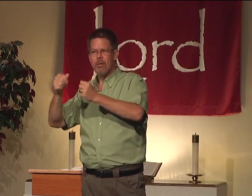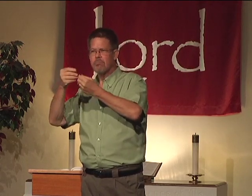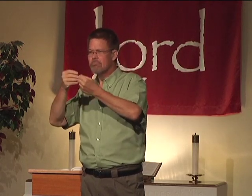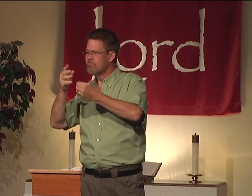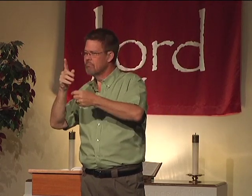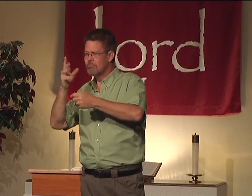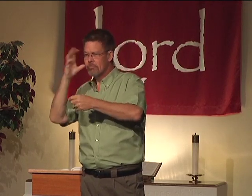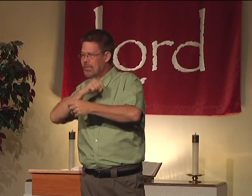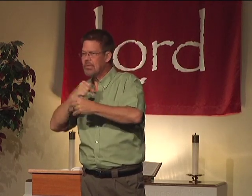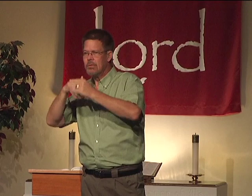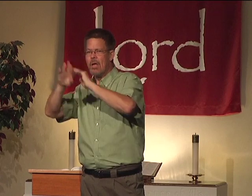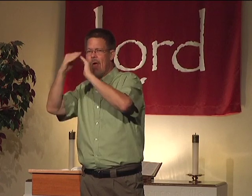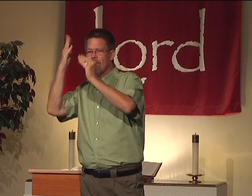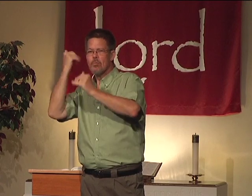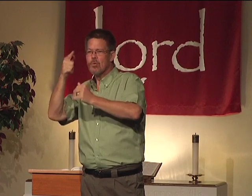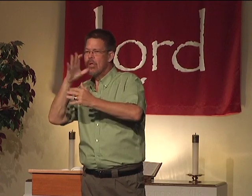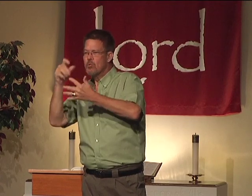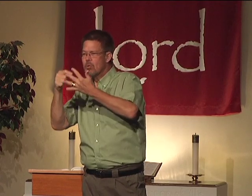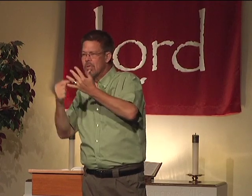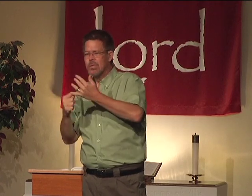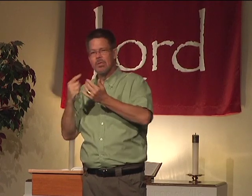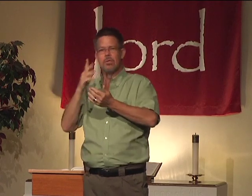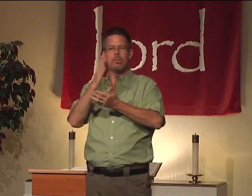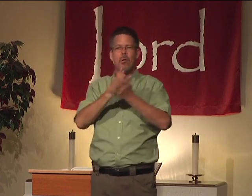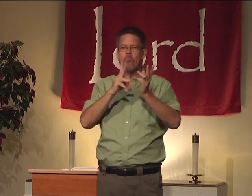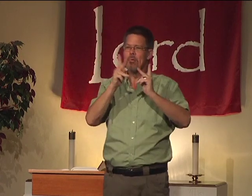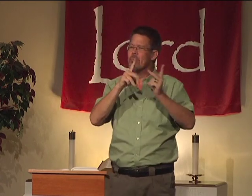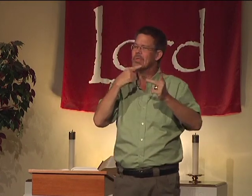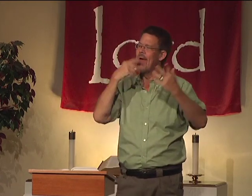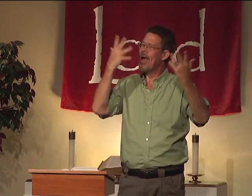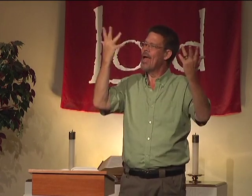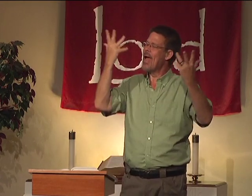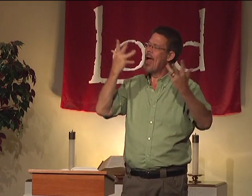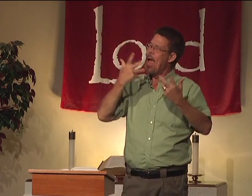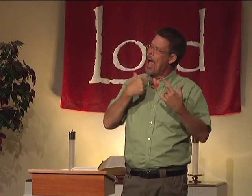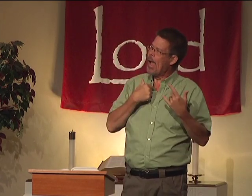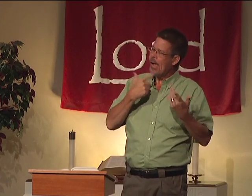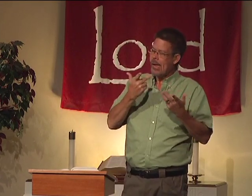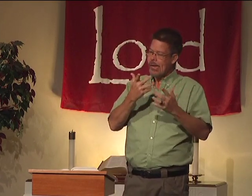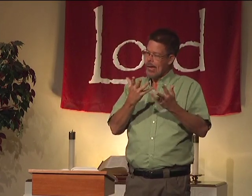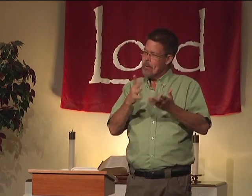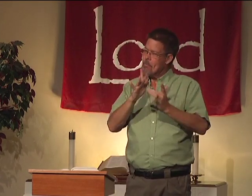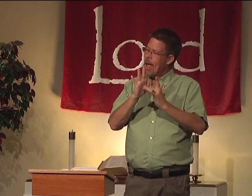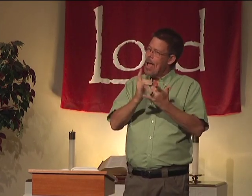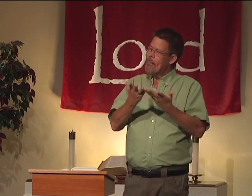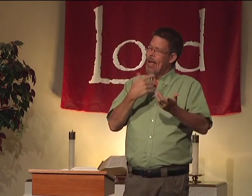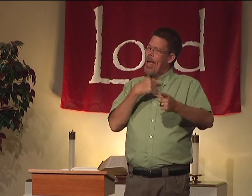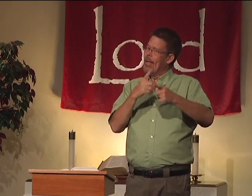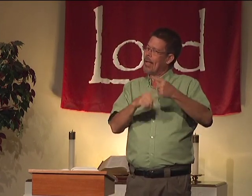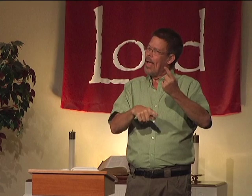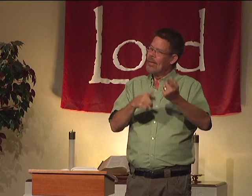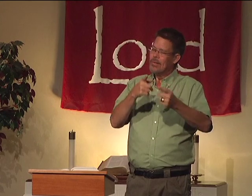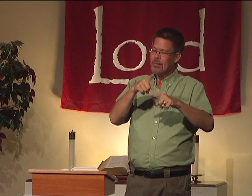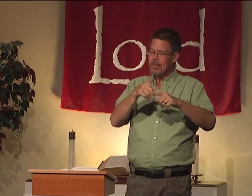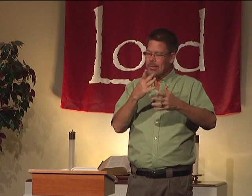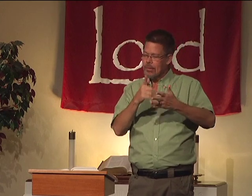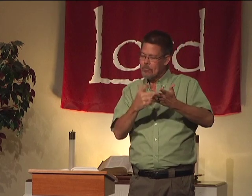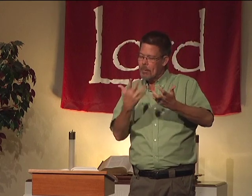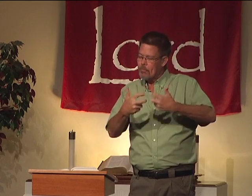think that you can miss heaven because you don't do all these specific things. And other people say, well, the Bible says I